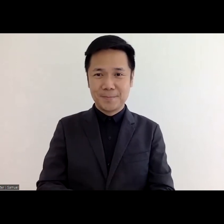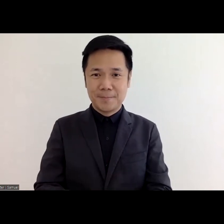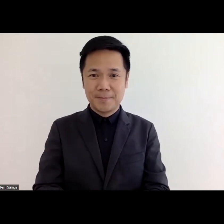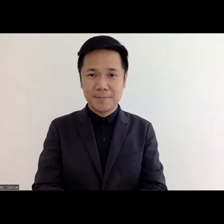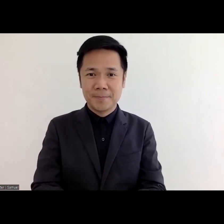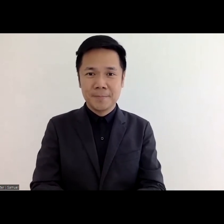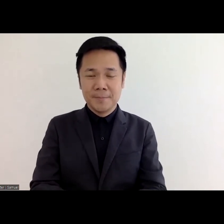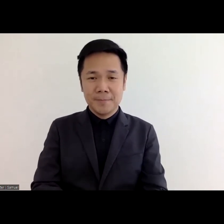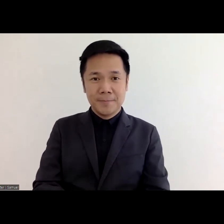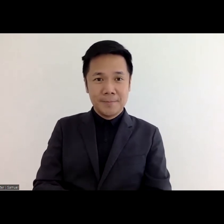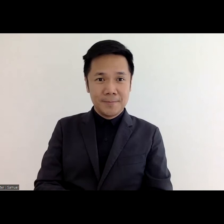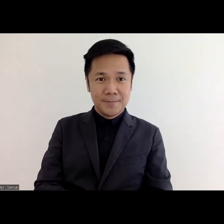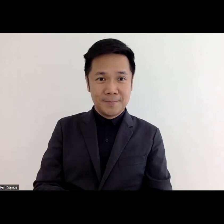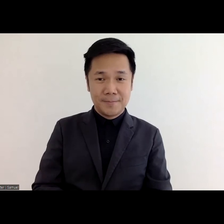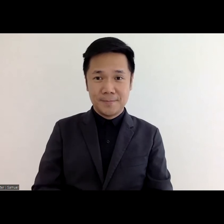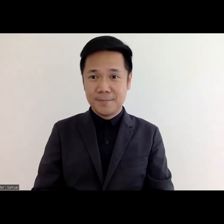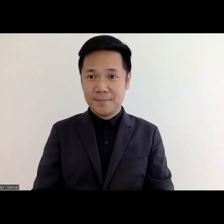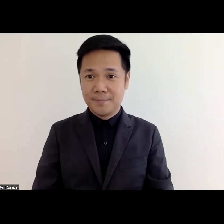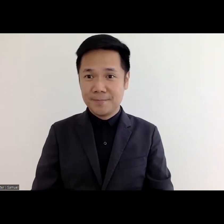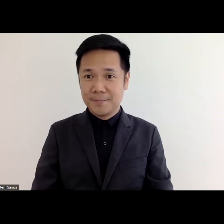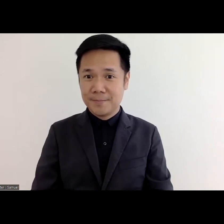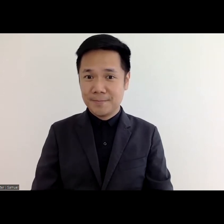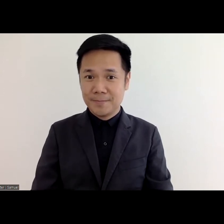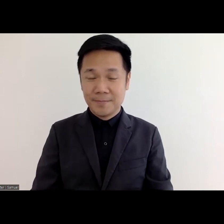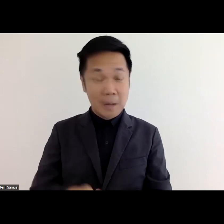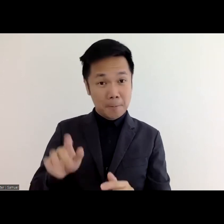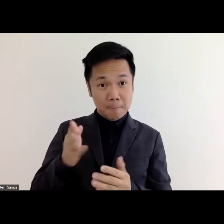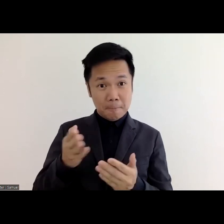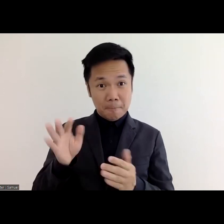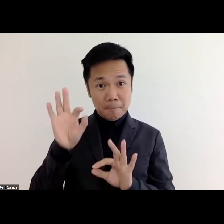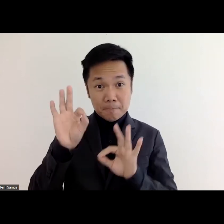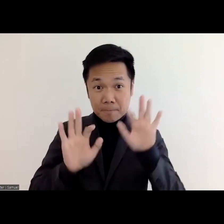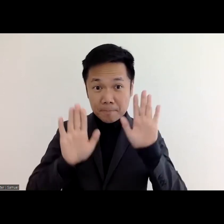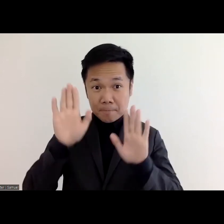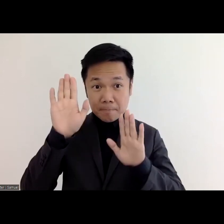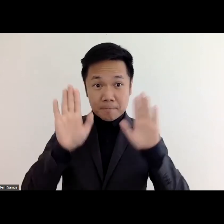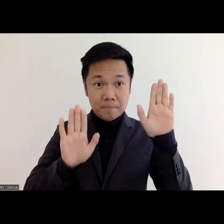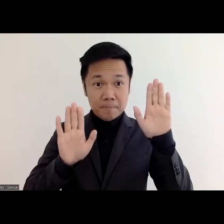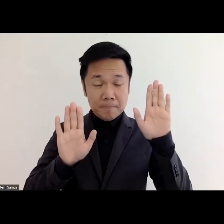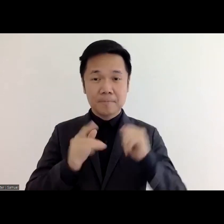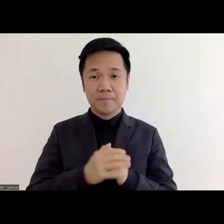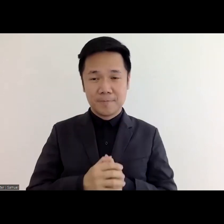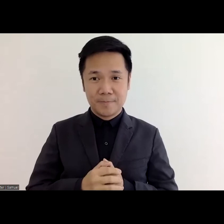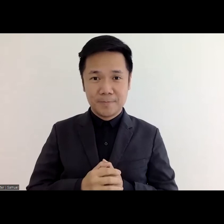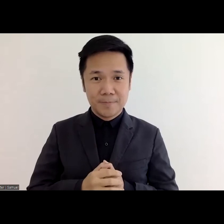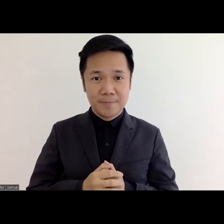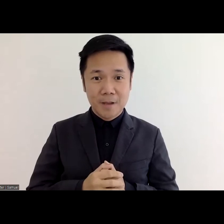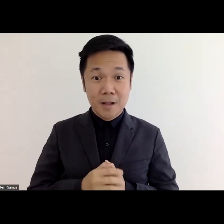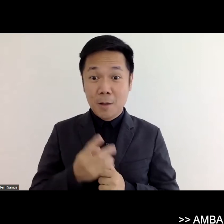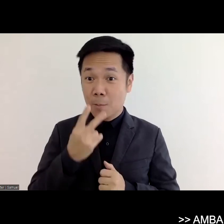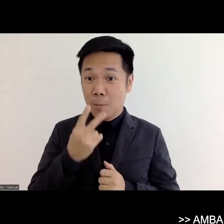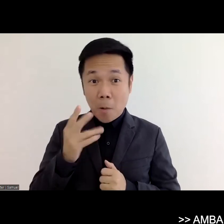uh from our participants this tonight anyone